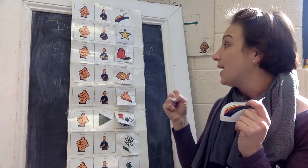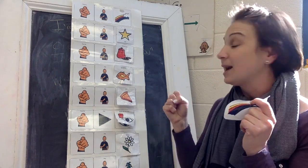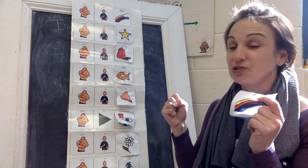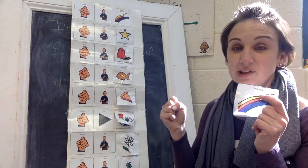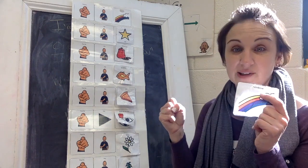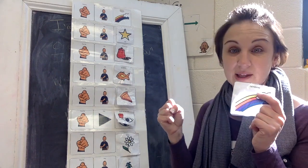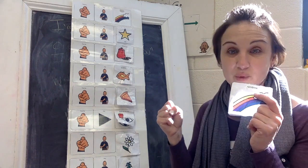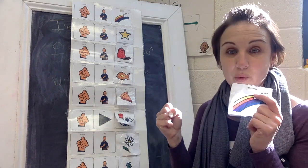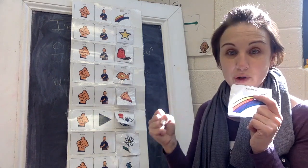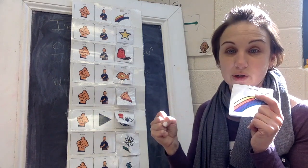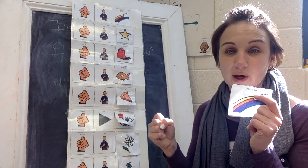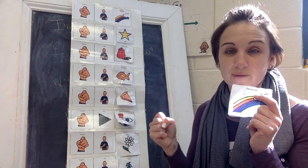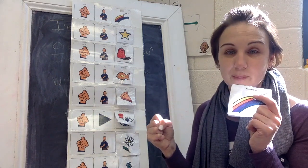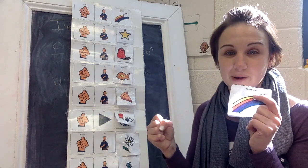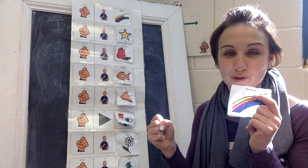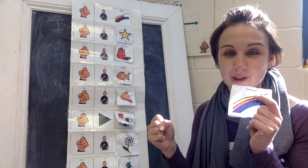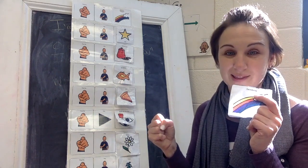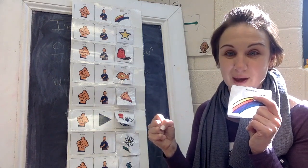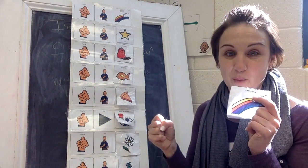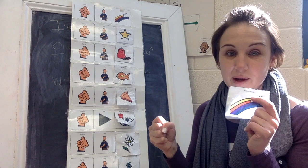to actually say the word of the picture that they want.